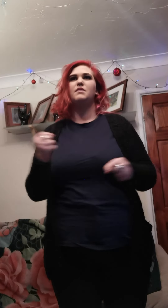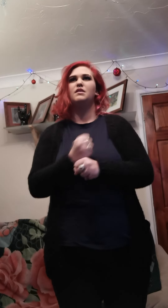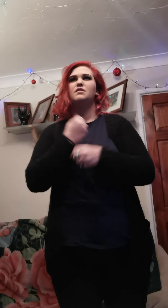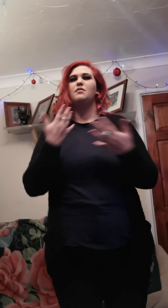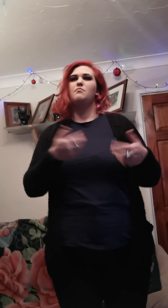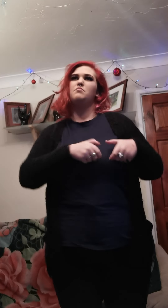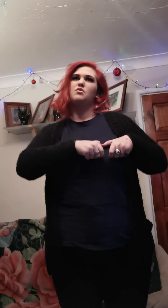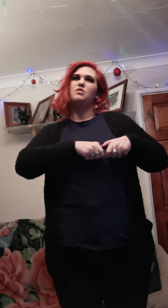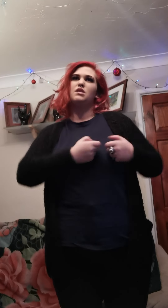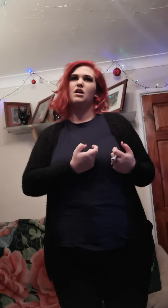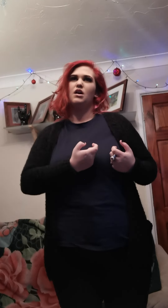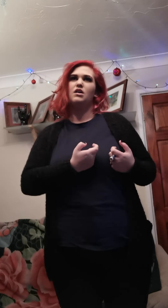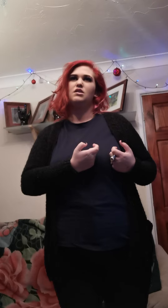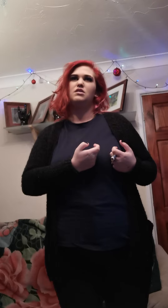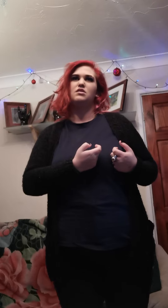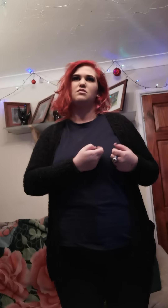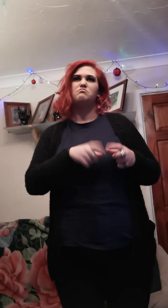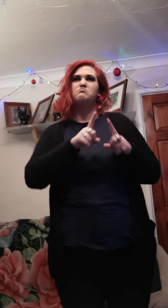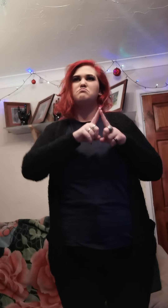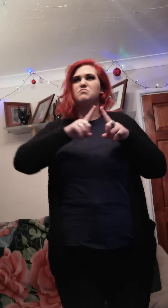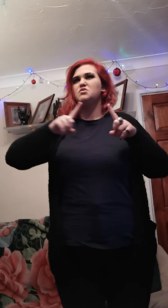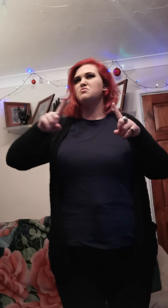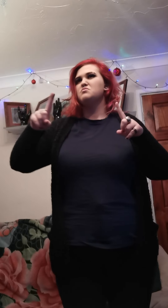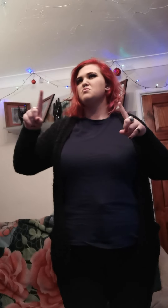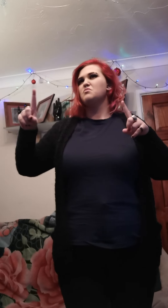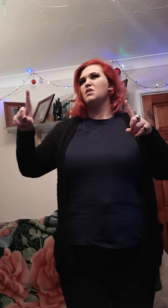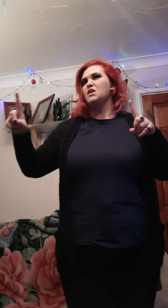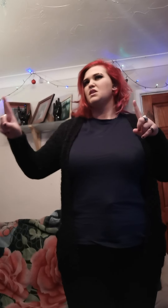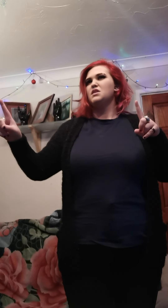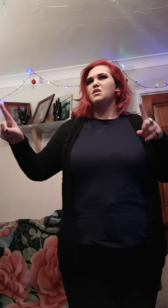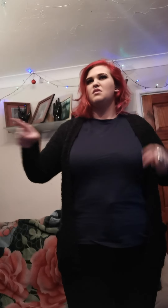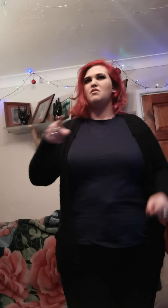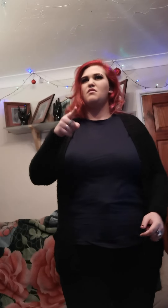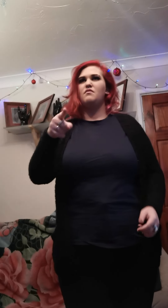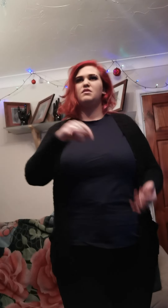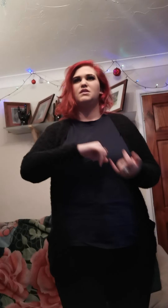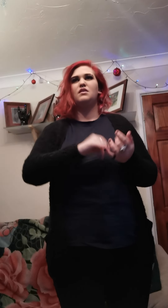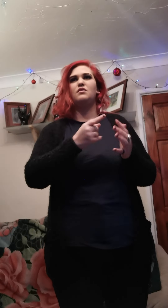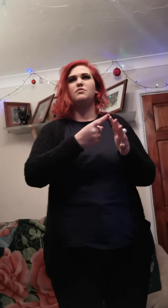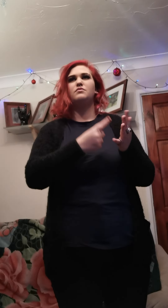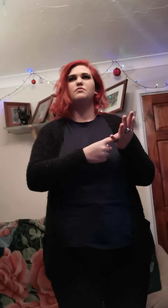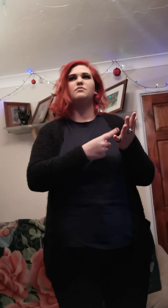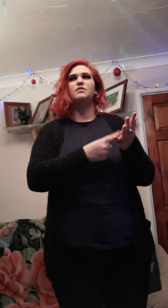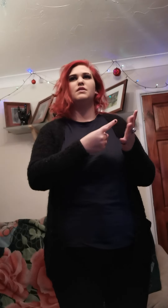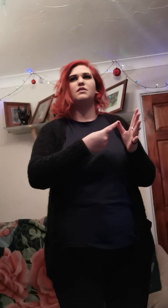broken hand, pulled away that sad tape.